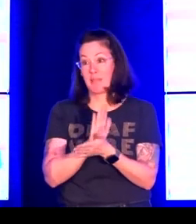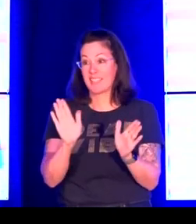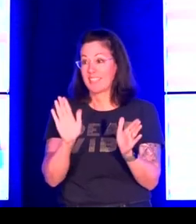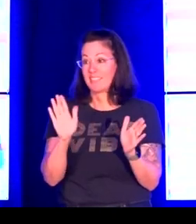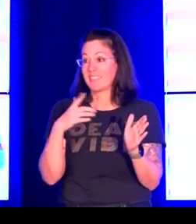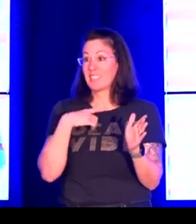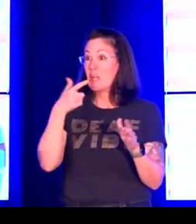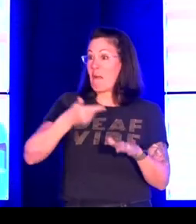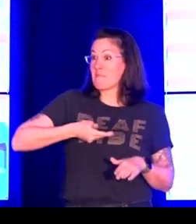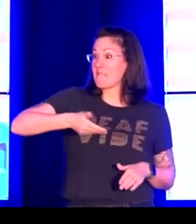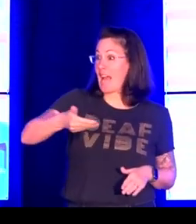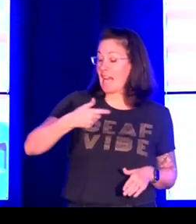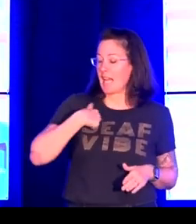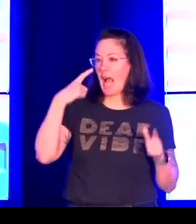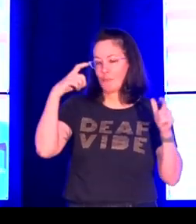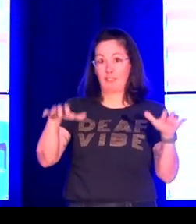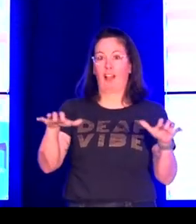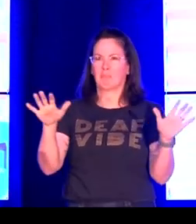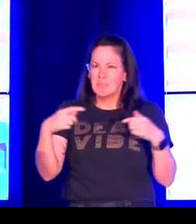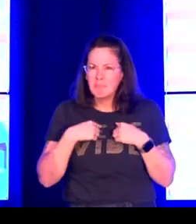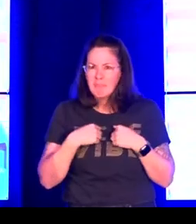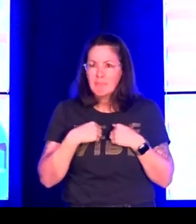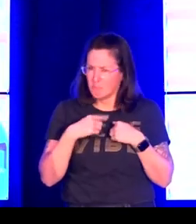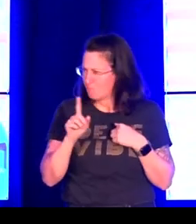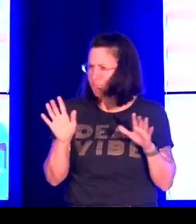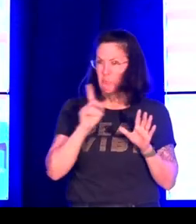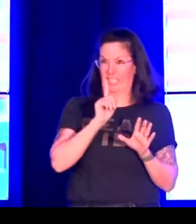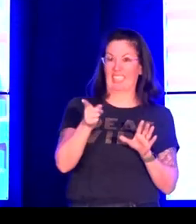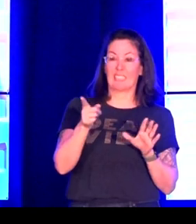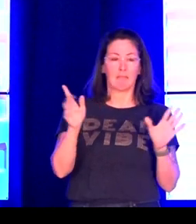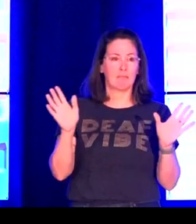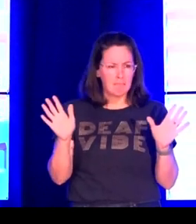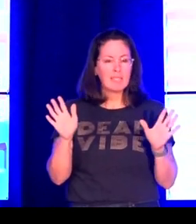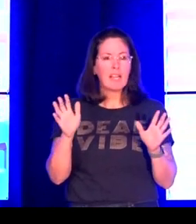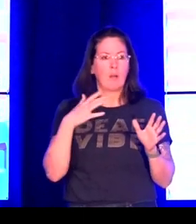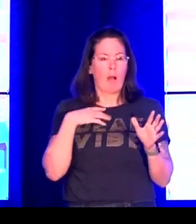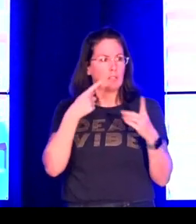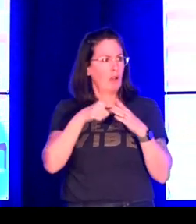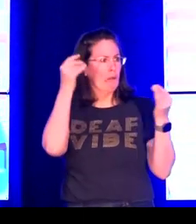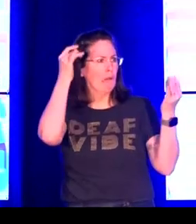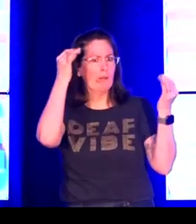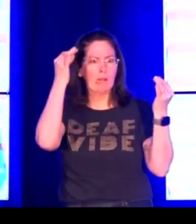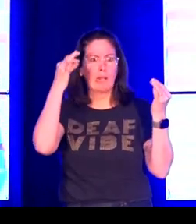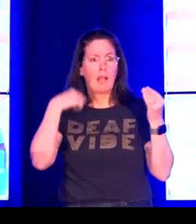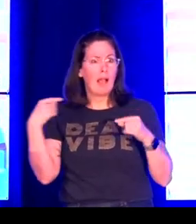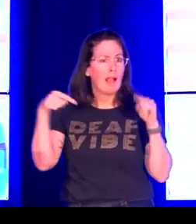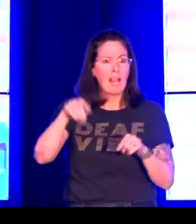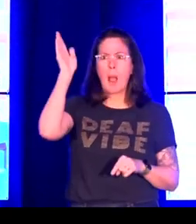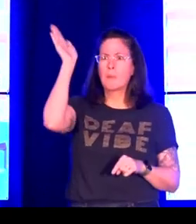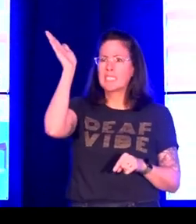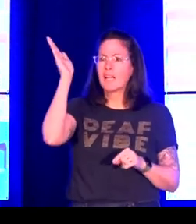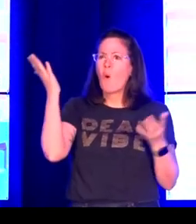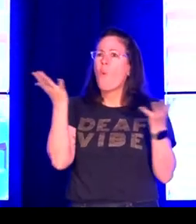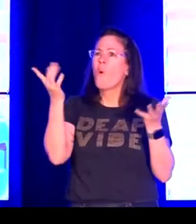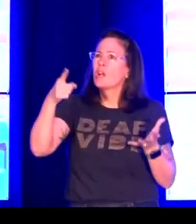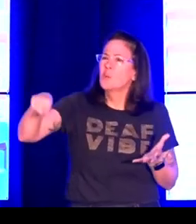I do not see myself as a traditional academic. I was shocked to be invited to give this talk.